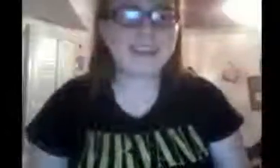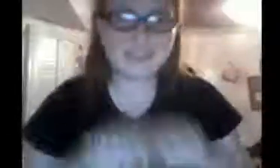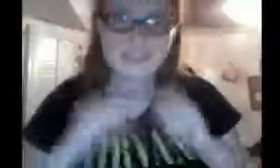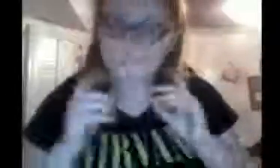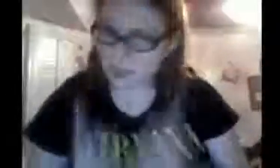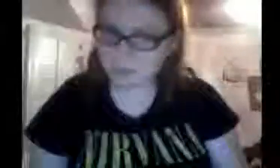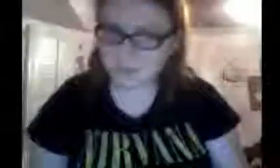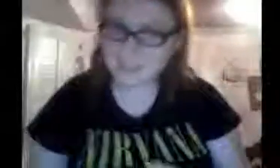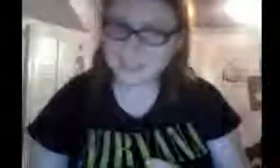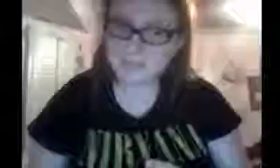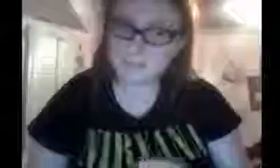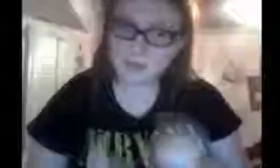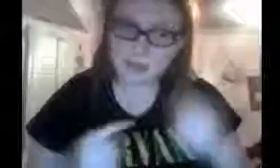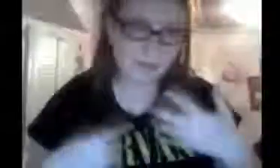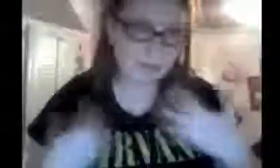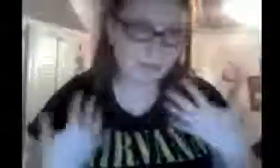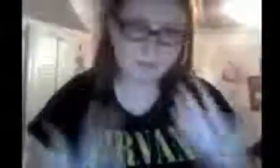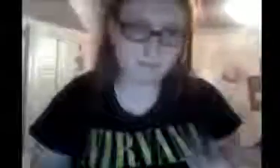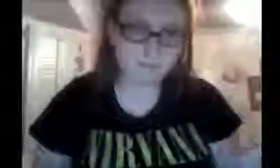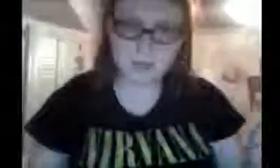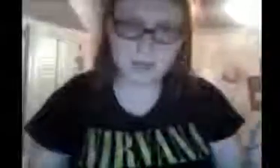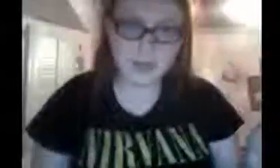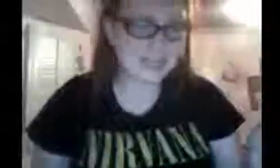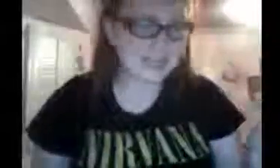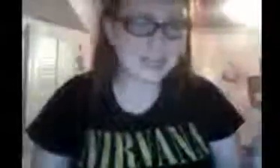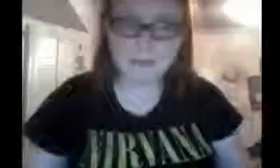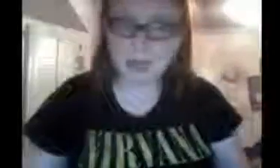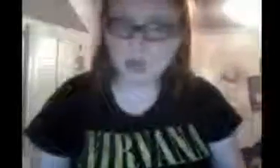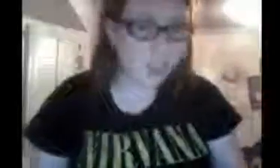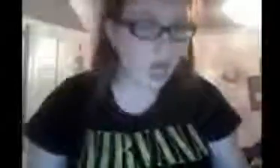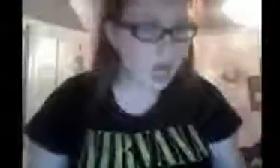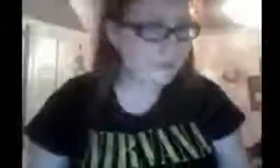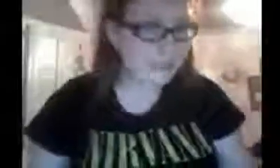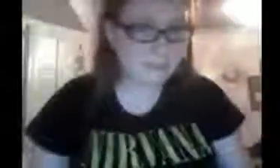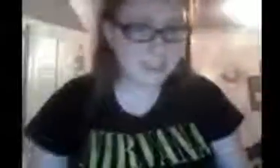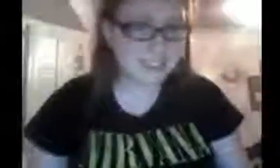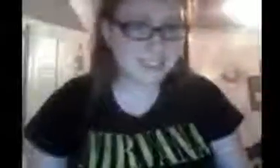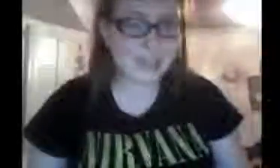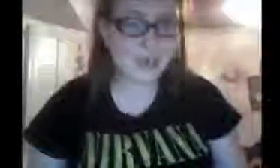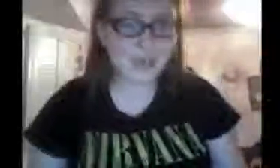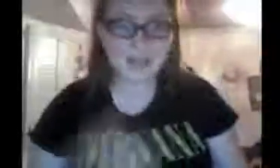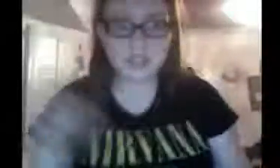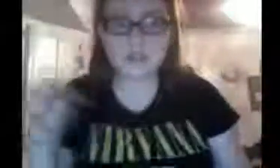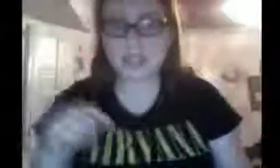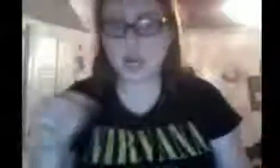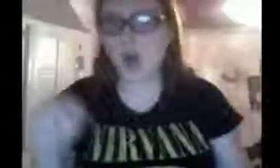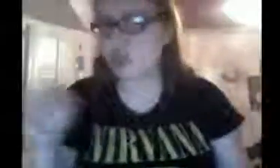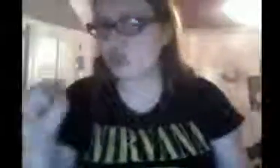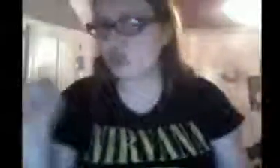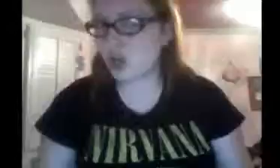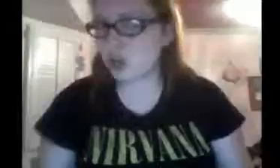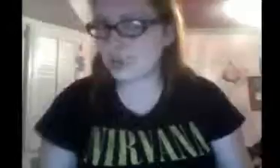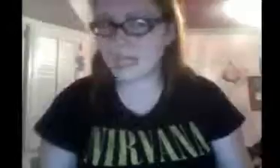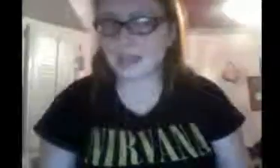canceled in the first place. I mean, at the time, they couldn't talk about teen pregnancy. They couldn't have Jamie Lynn on the show still